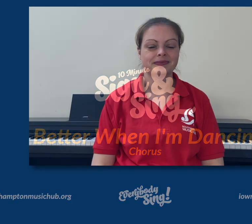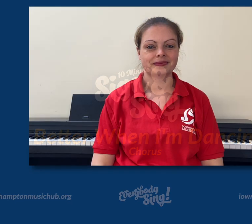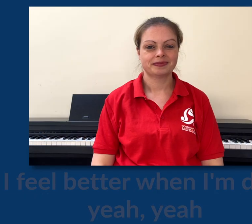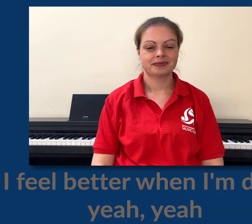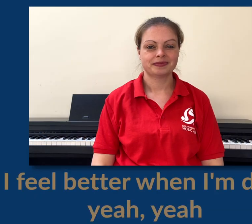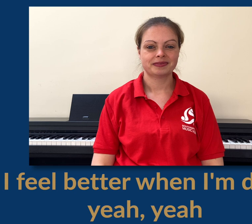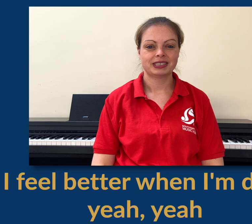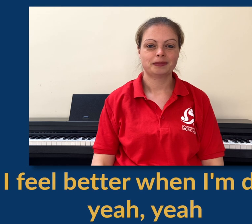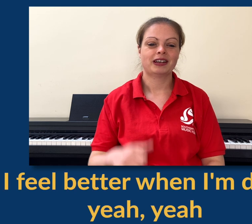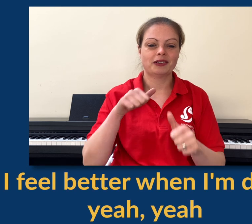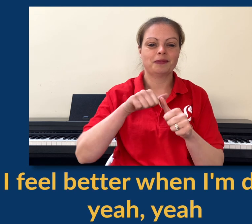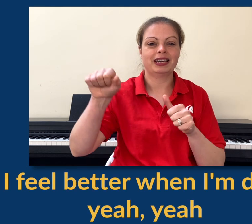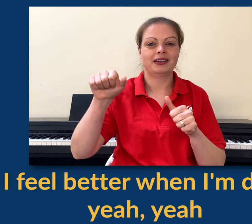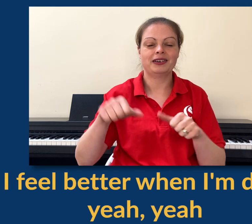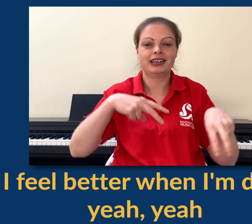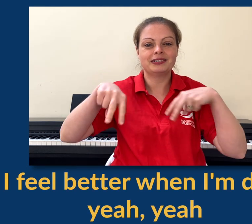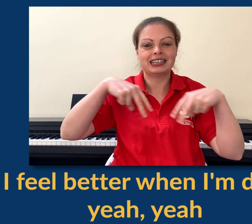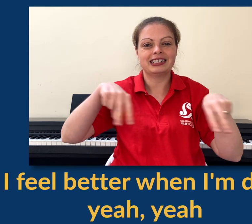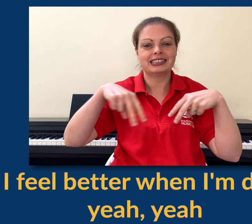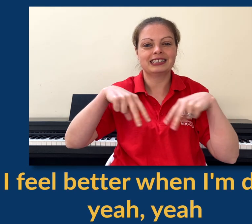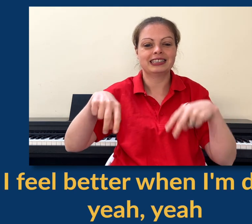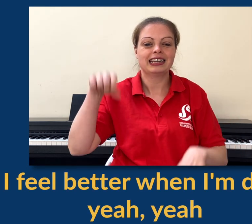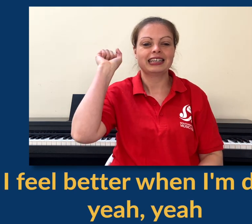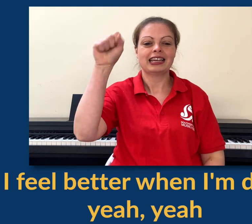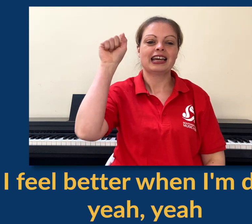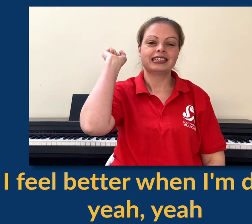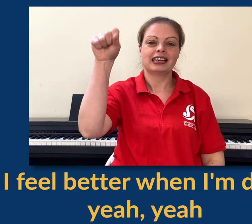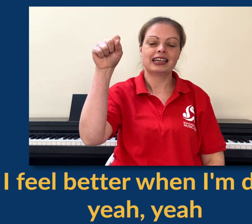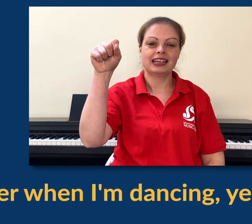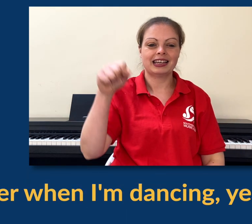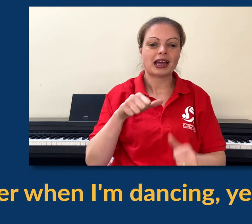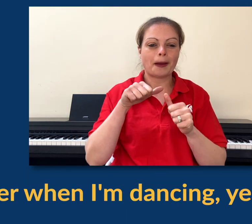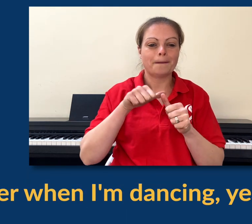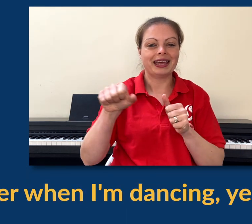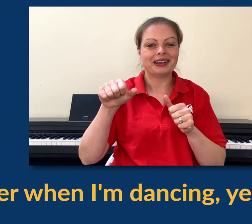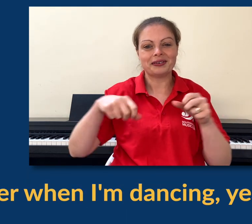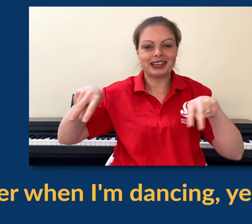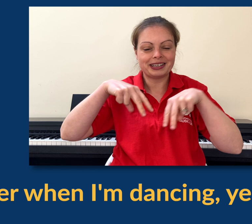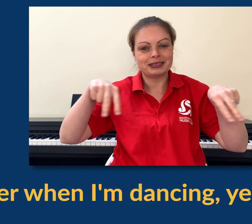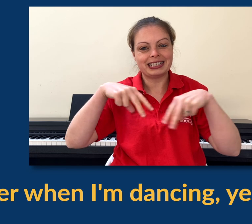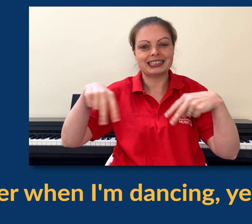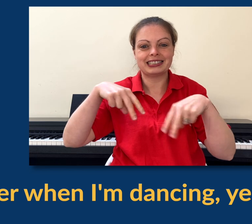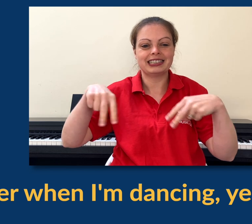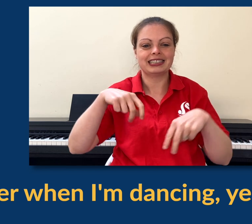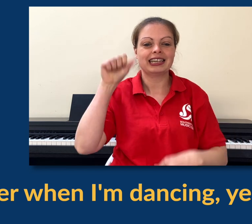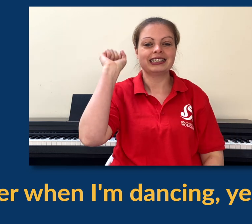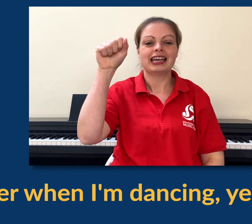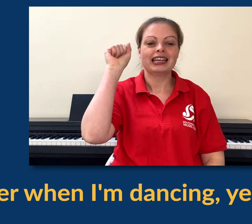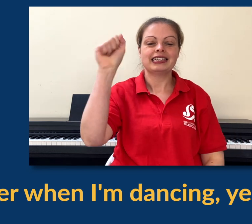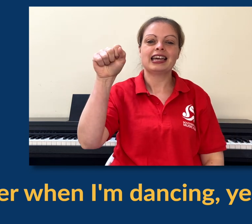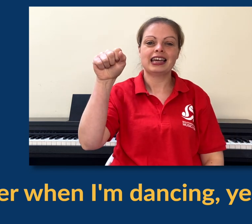I don't know about you, but I feel better when I'm dancing. Yeah. Yeah. I'm better when I'm dancing.